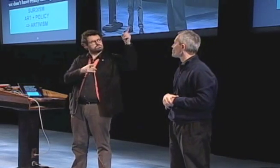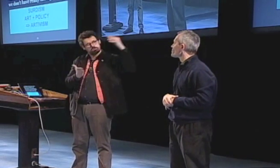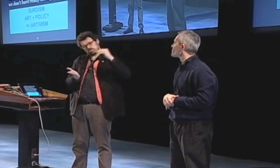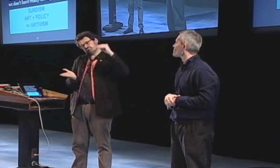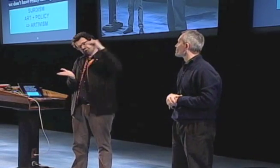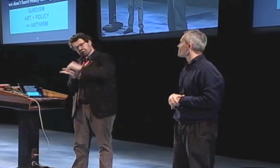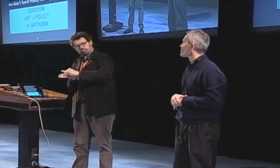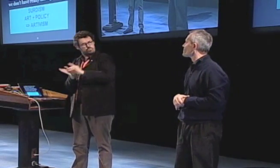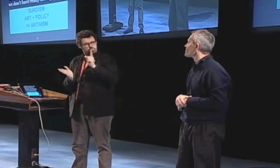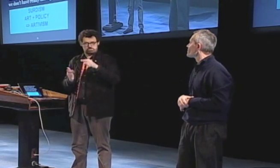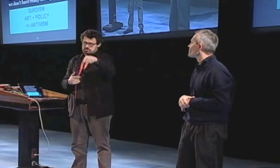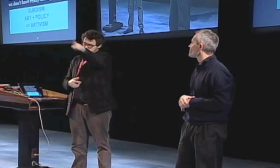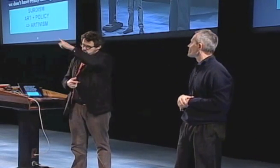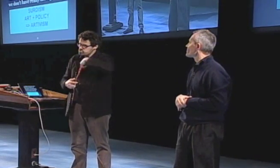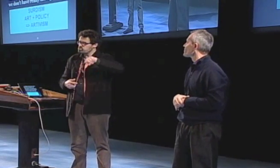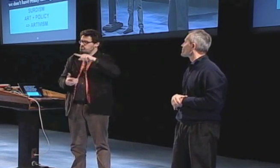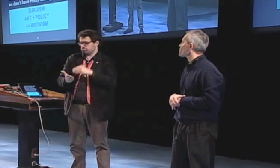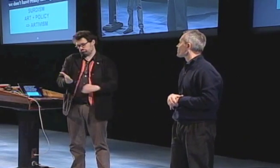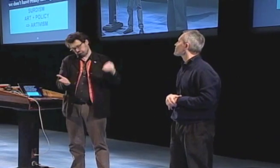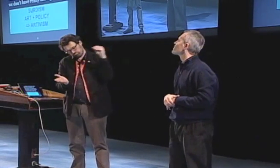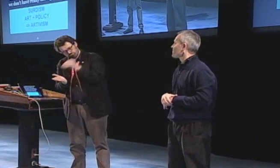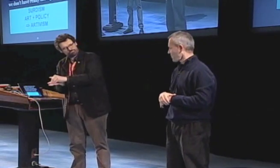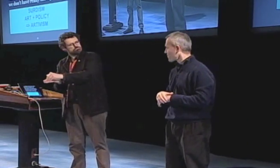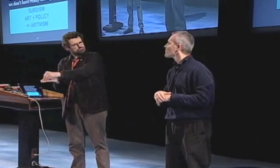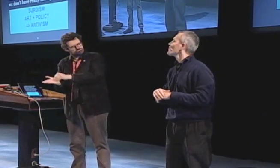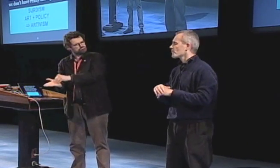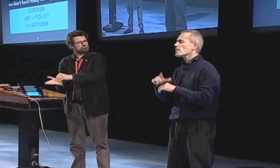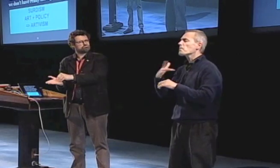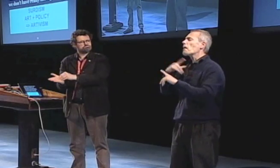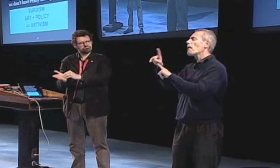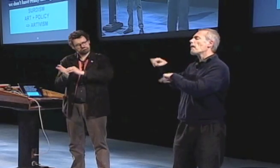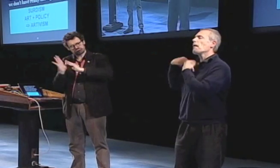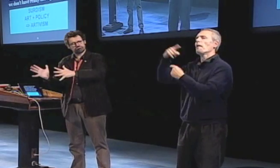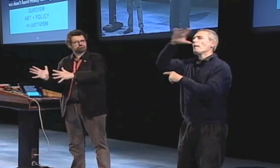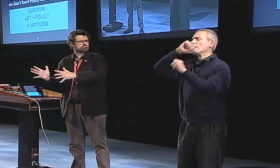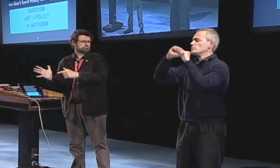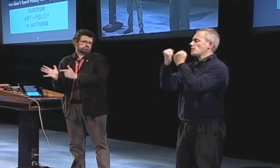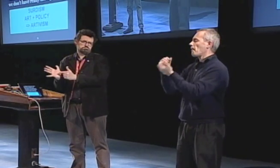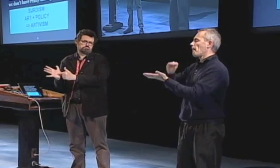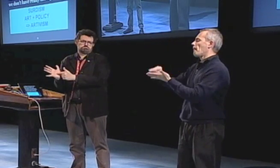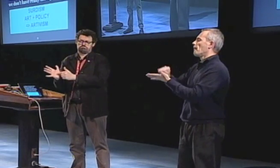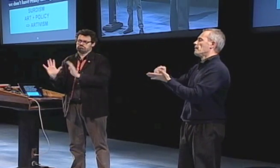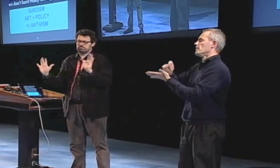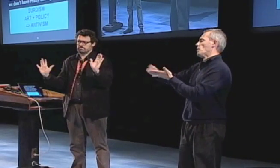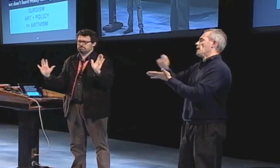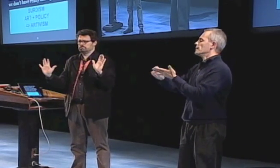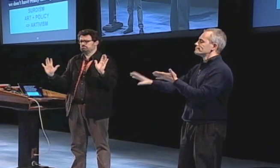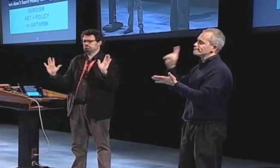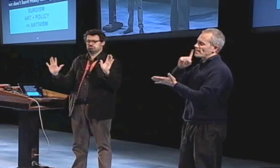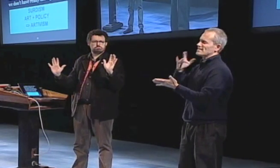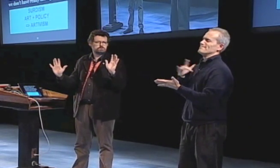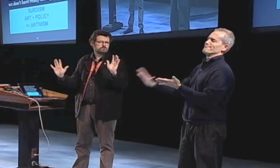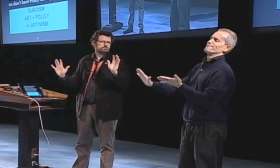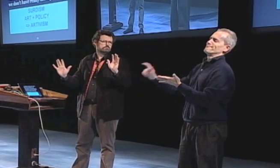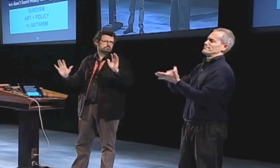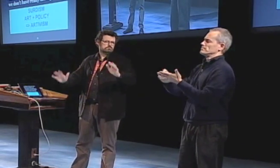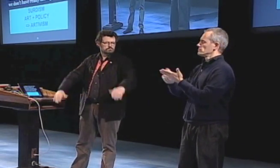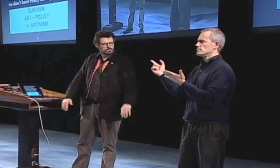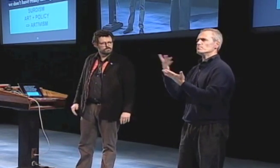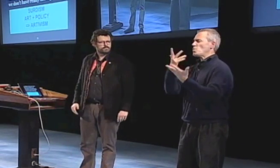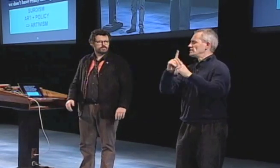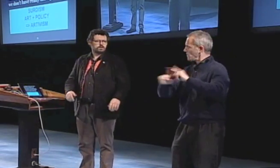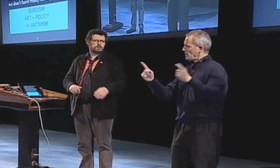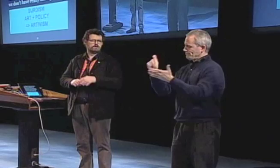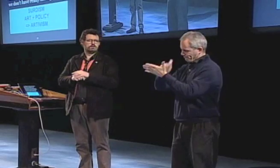overcome those barriers and prove that we are just as equal to in the past of course society has written